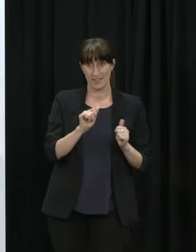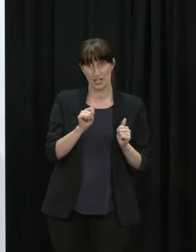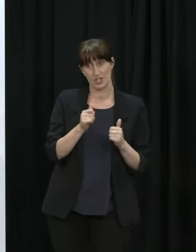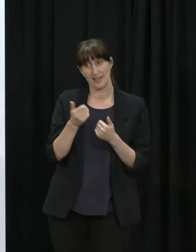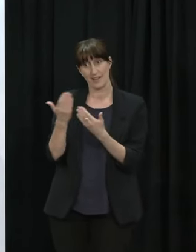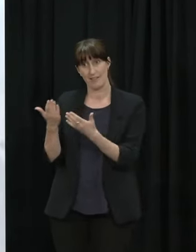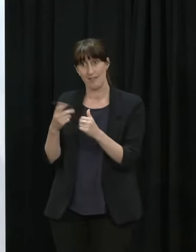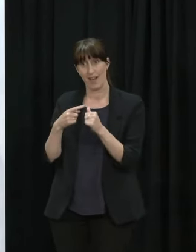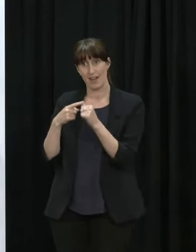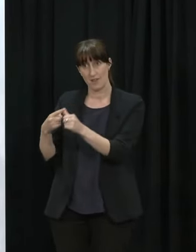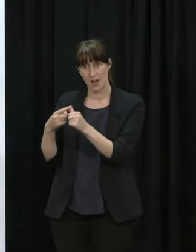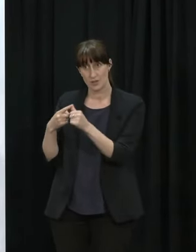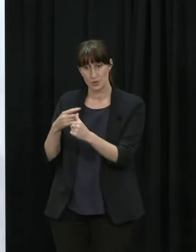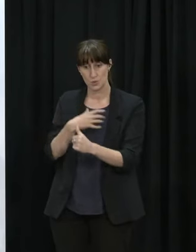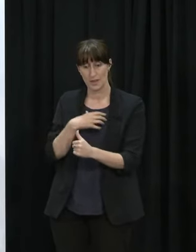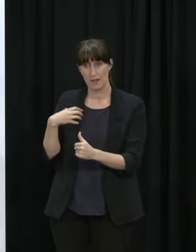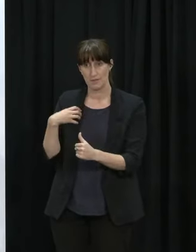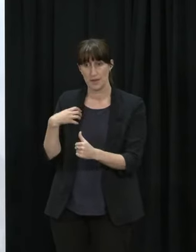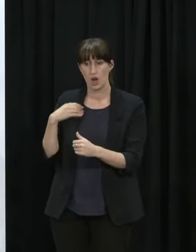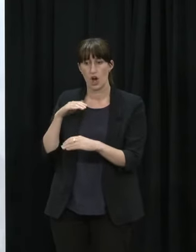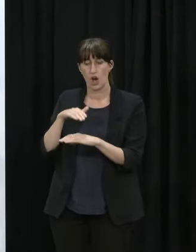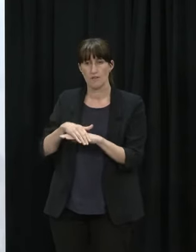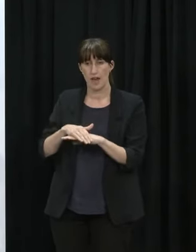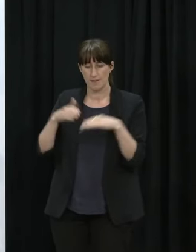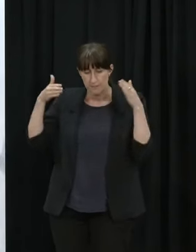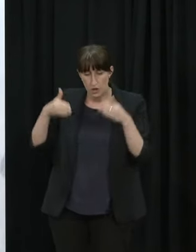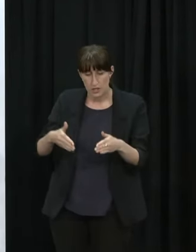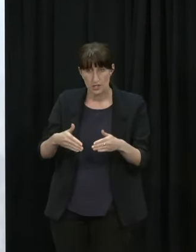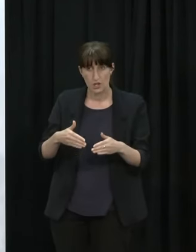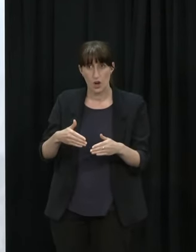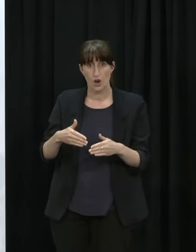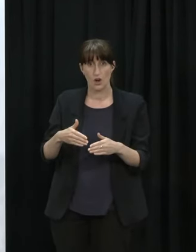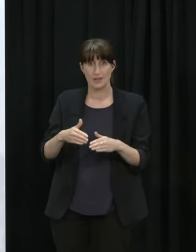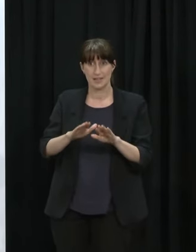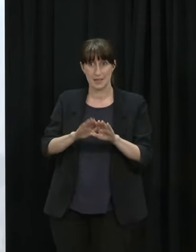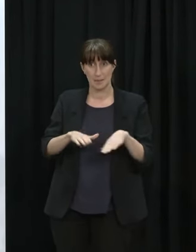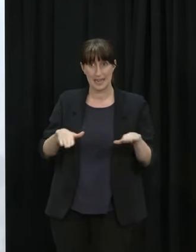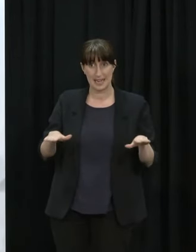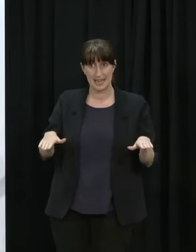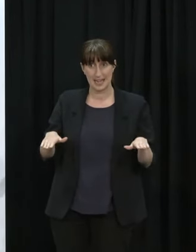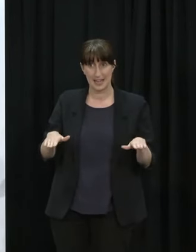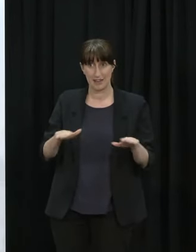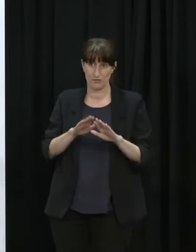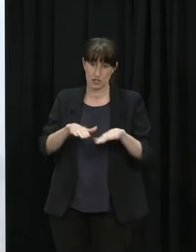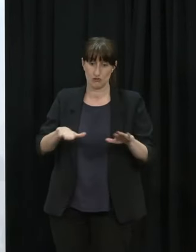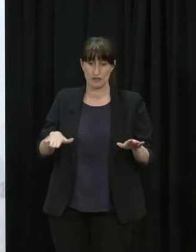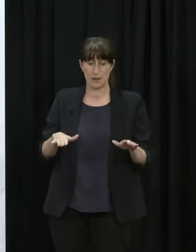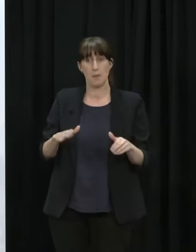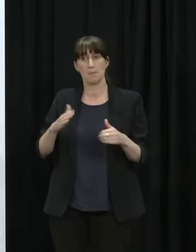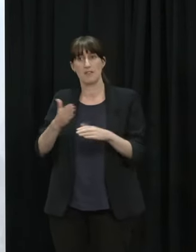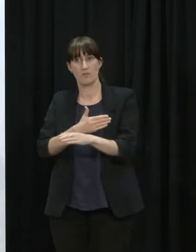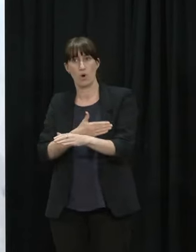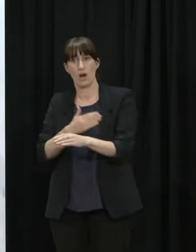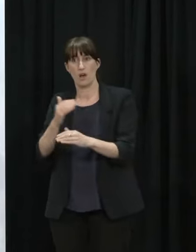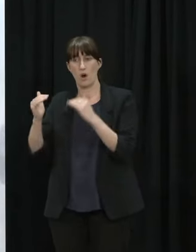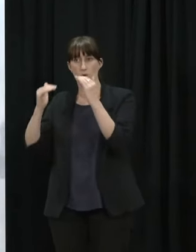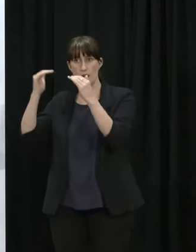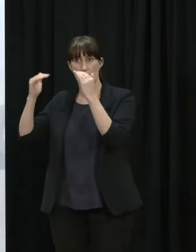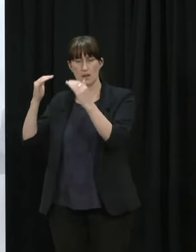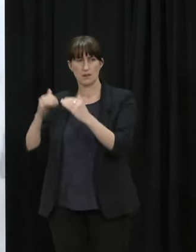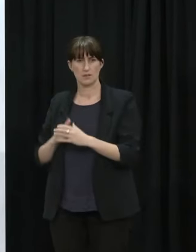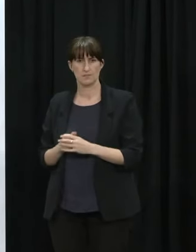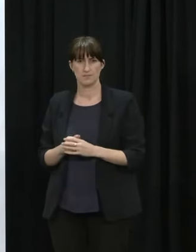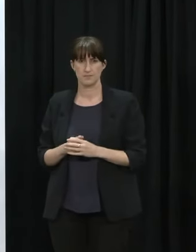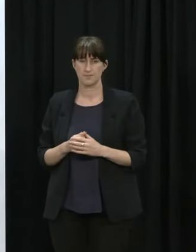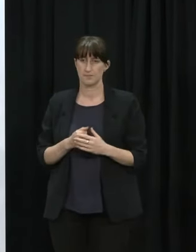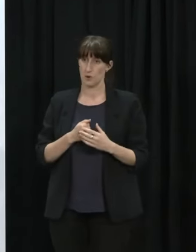essentially work even harder to get to tamariki before the rest of the population to prioritise them from